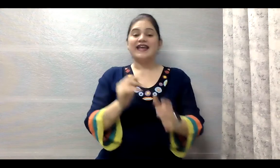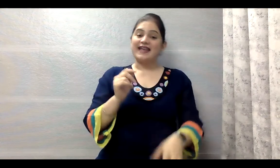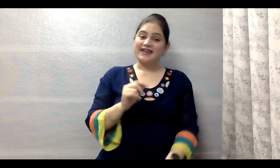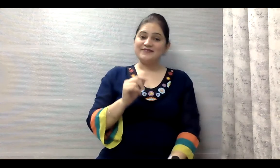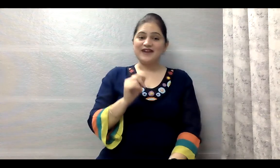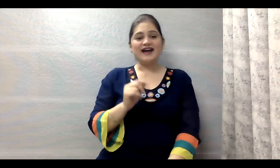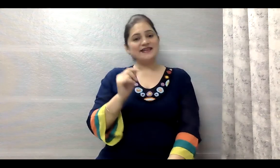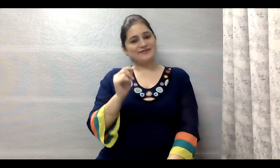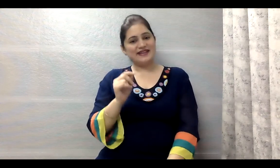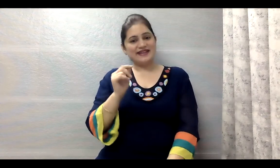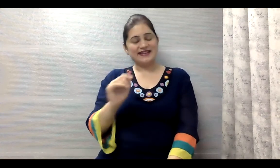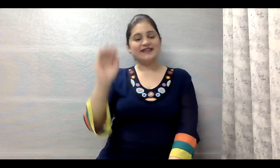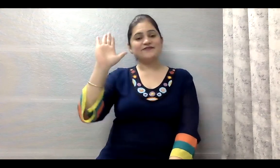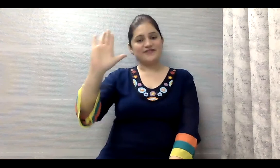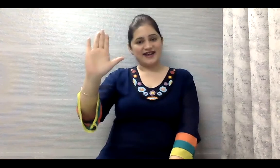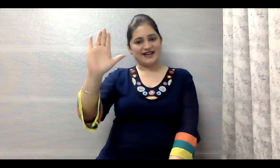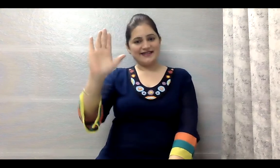F-I-V-E-5,